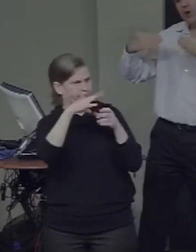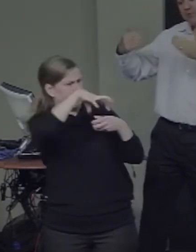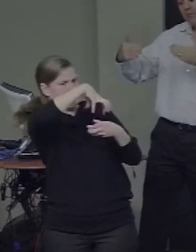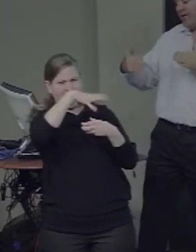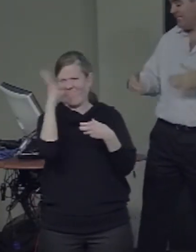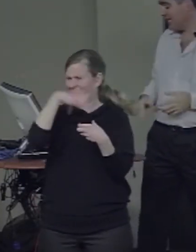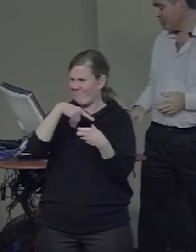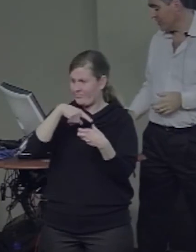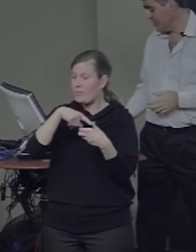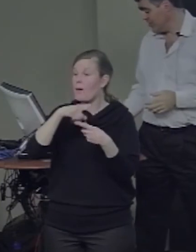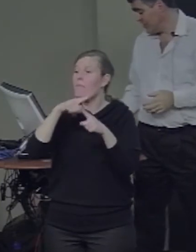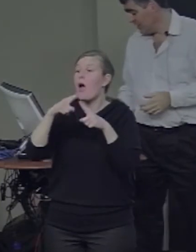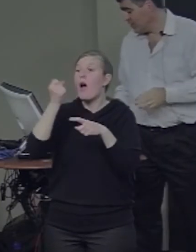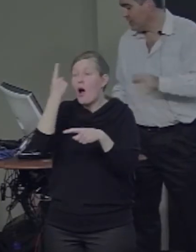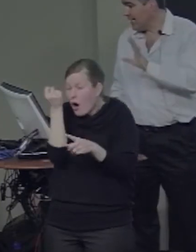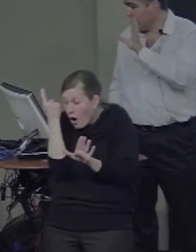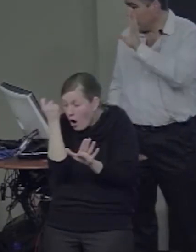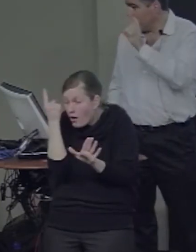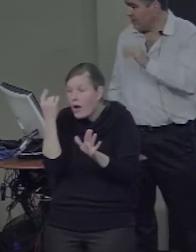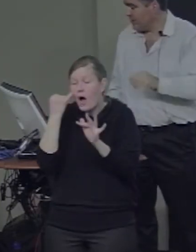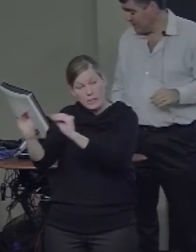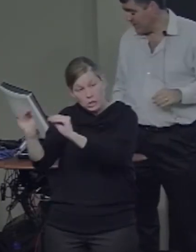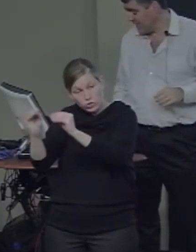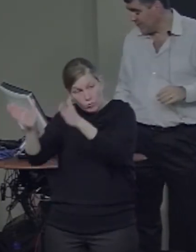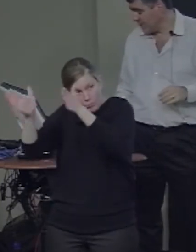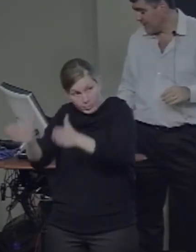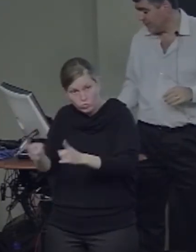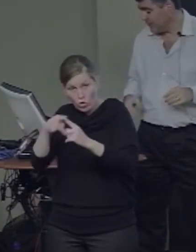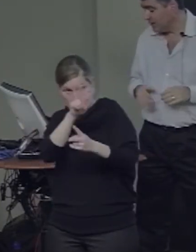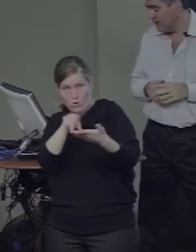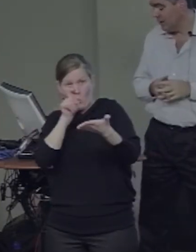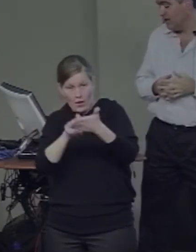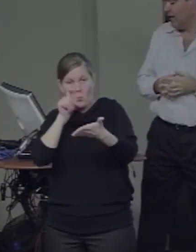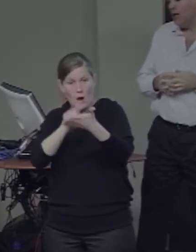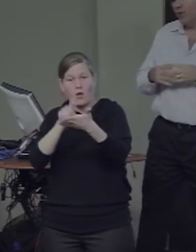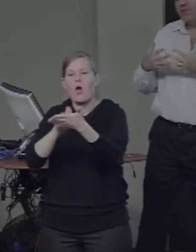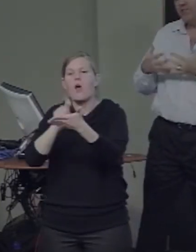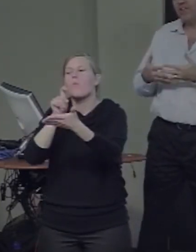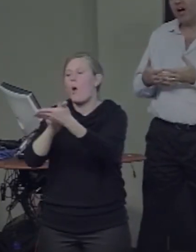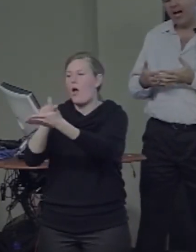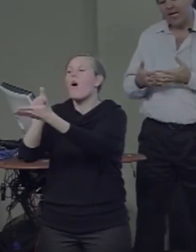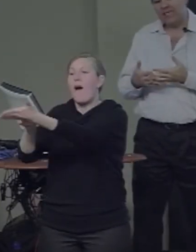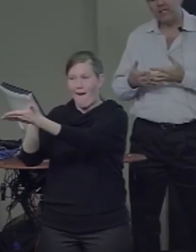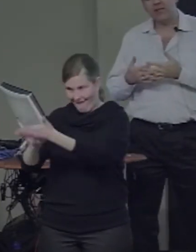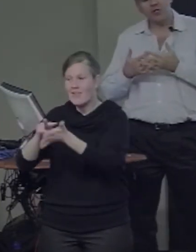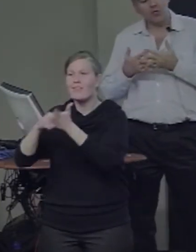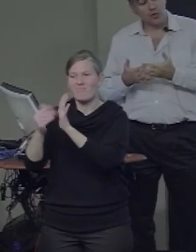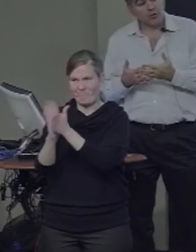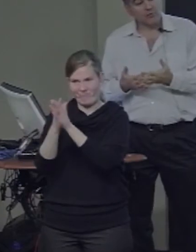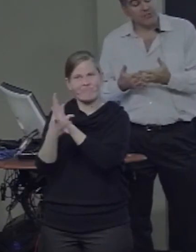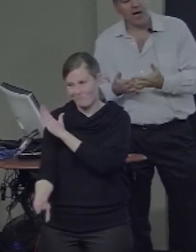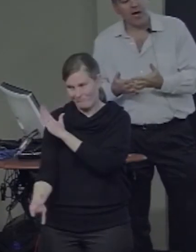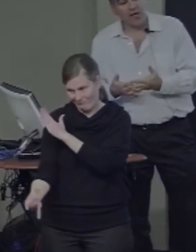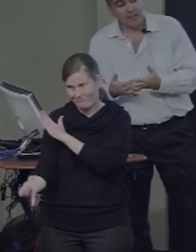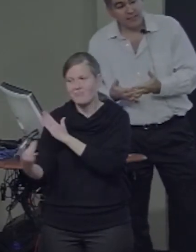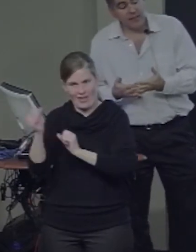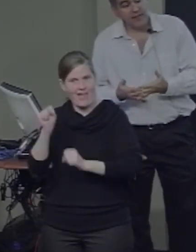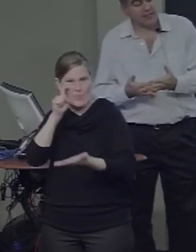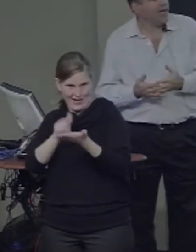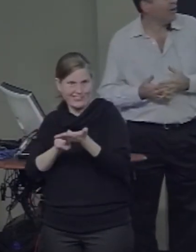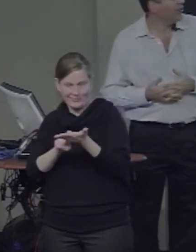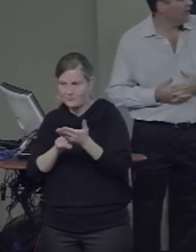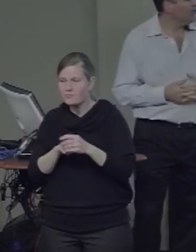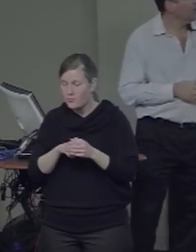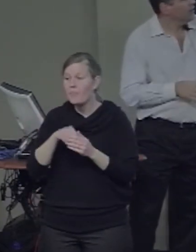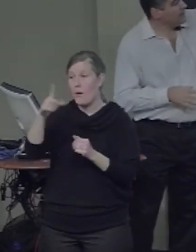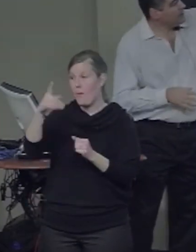people over many sessions to tell whether these are the same or different, what you find in the neural response in